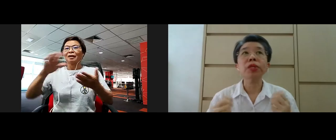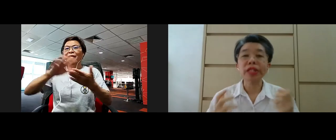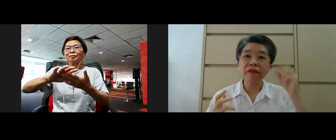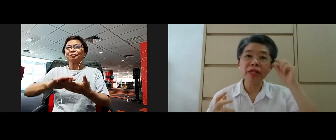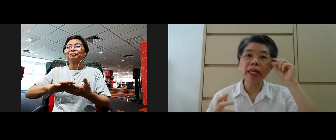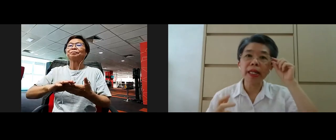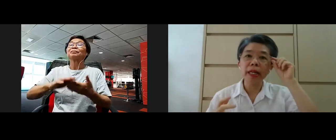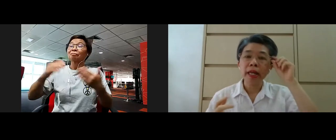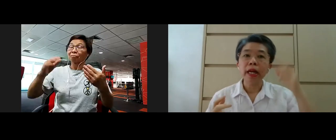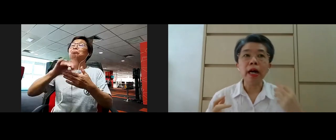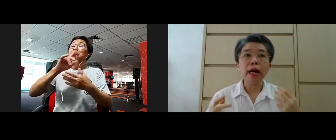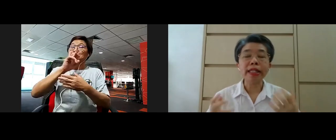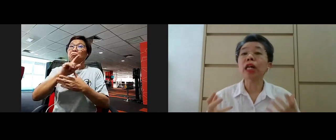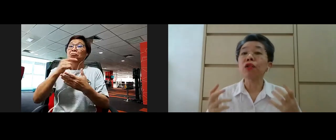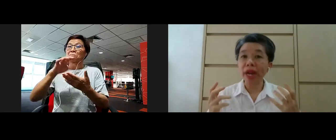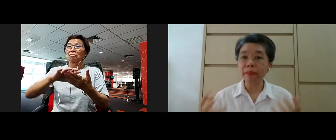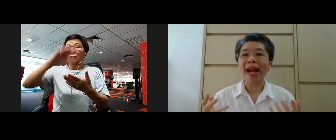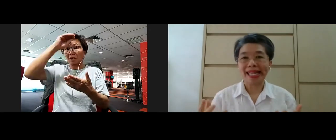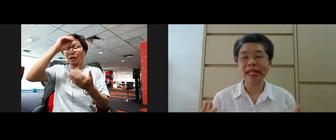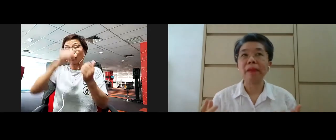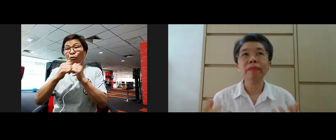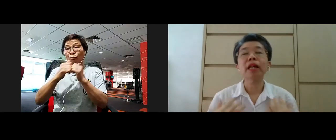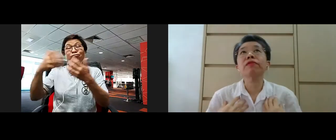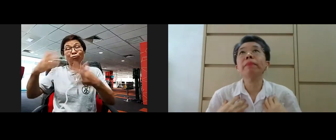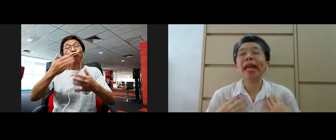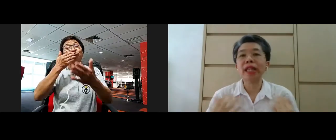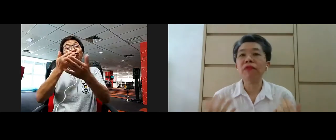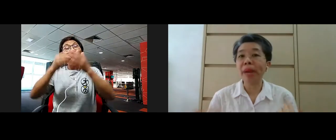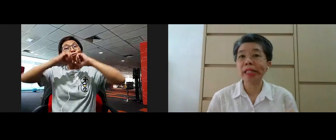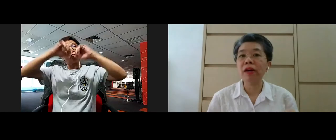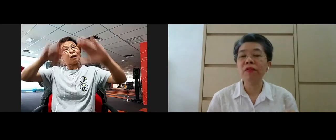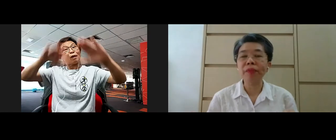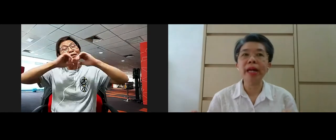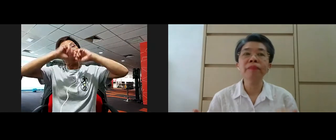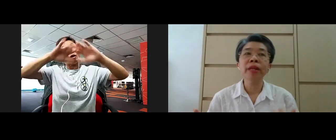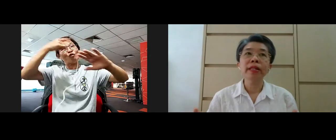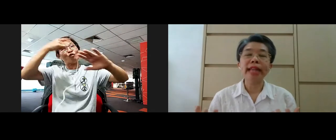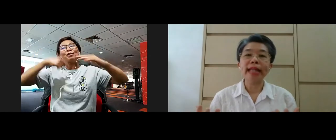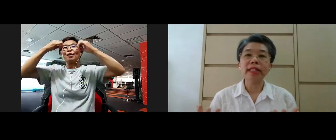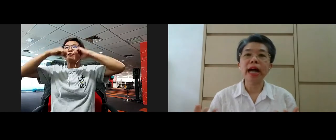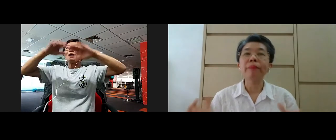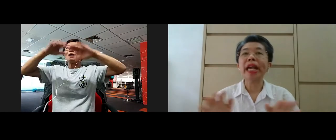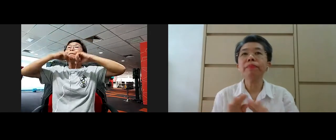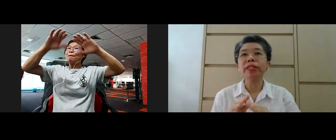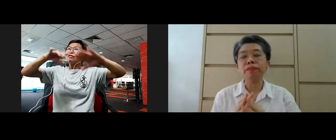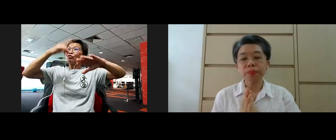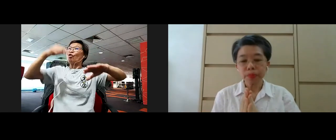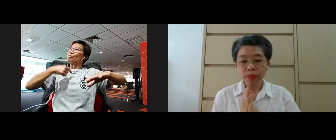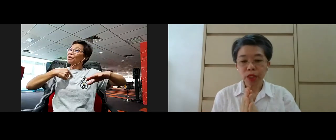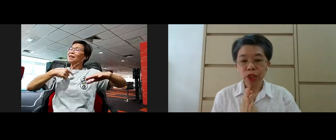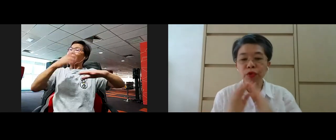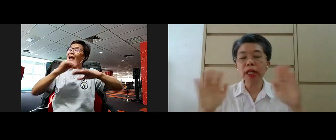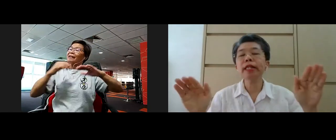it was definitely, I think, a great blessing, a great blessing for myself, yeah, that I'm able